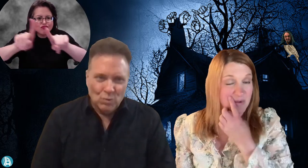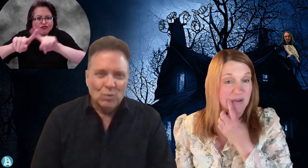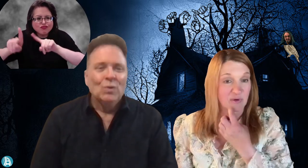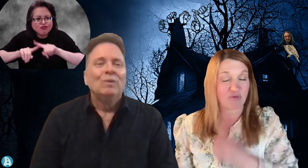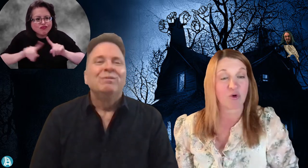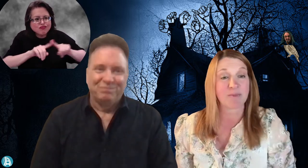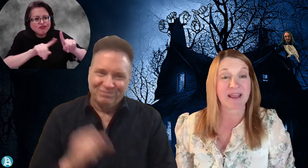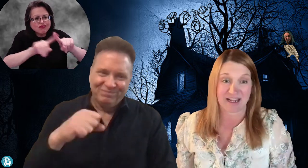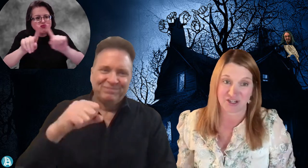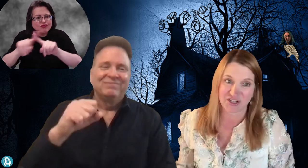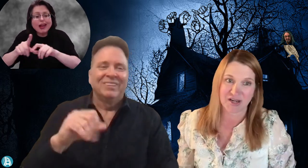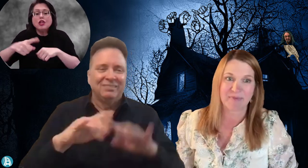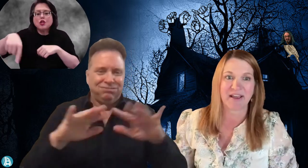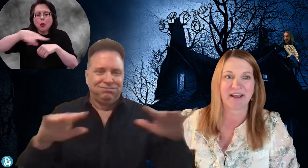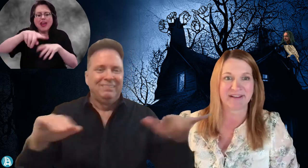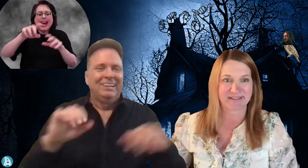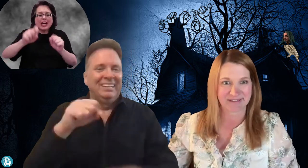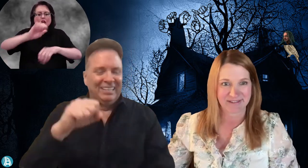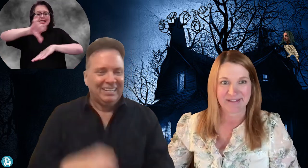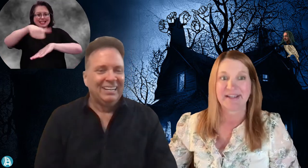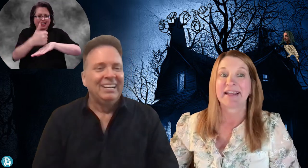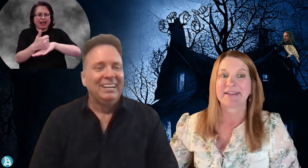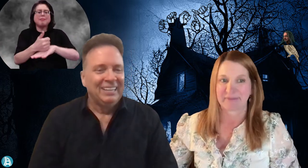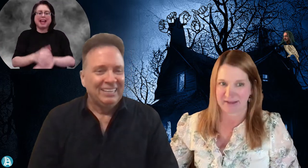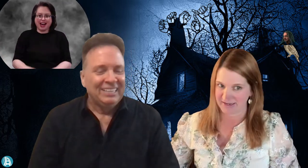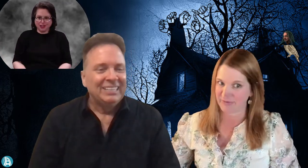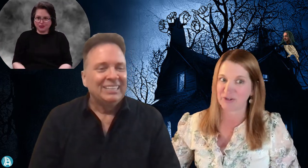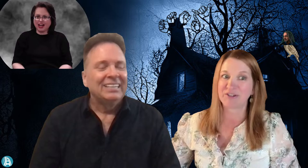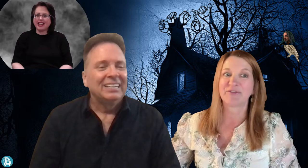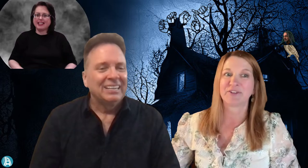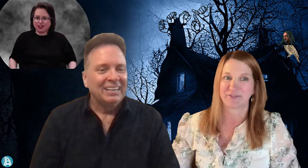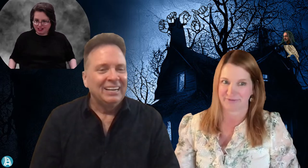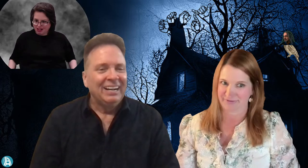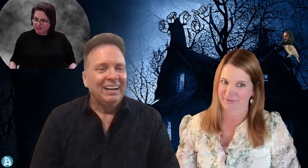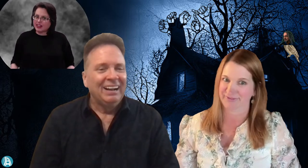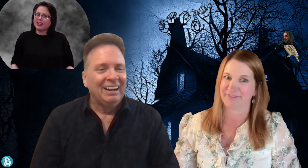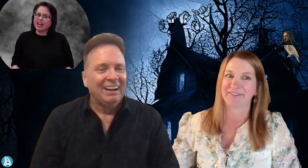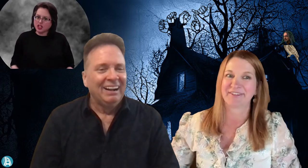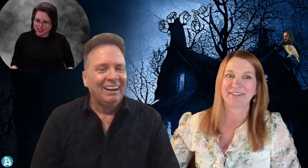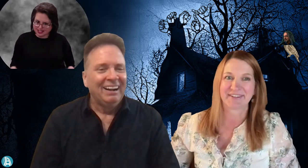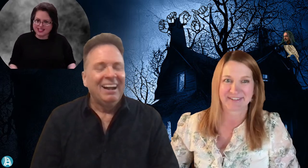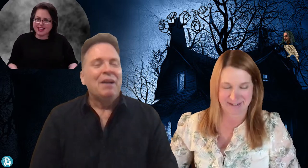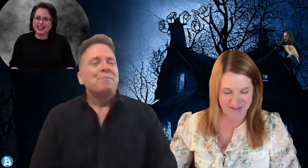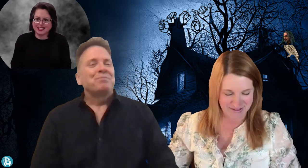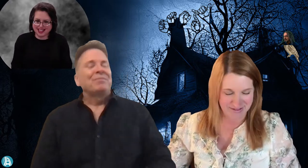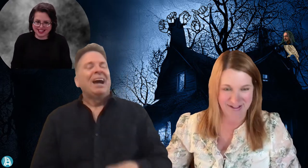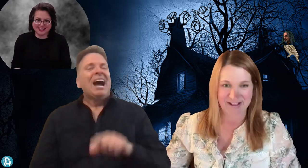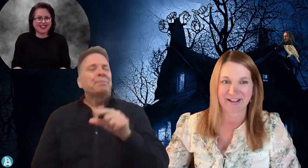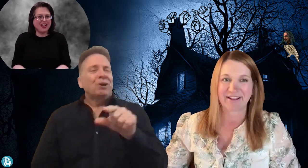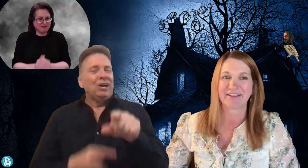be able to form that and shape that. Yeah, you're right. There are a lot of variations in signing dialects. Yeah.